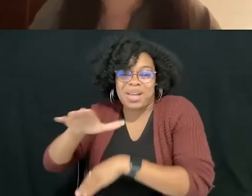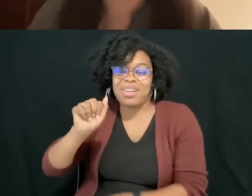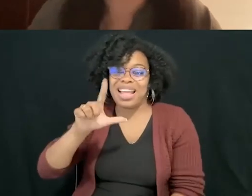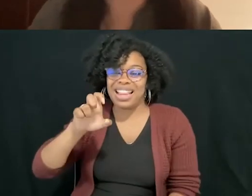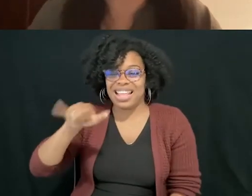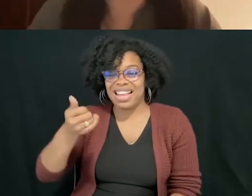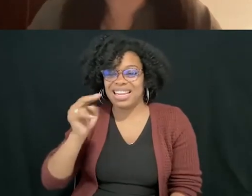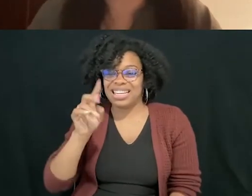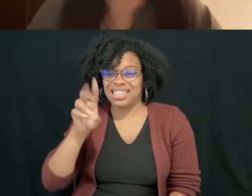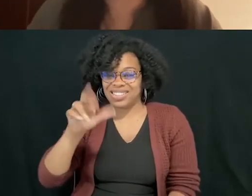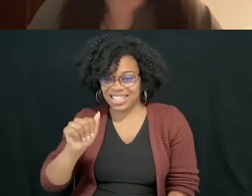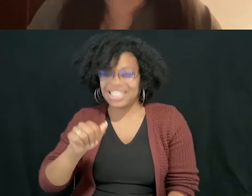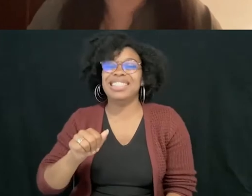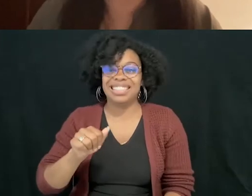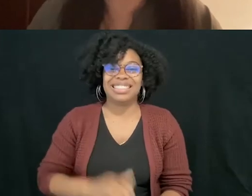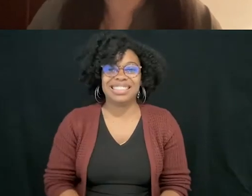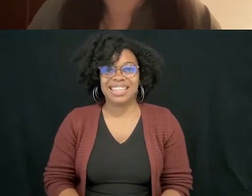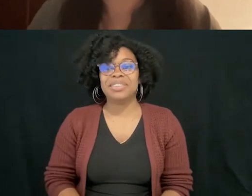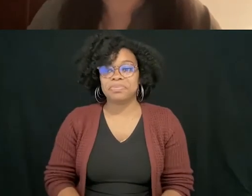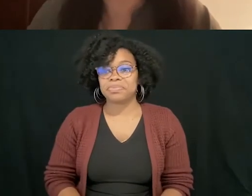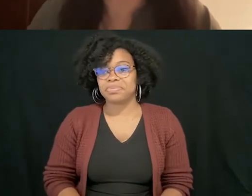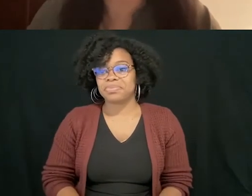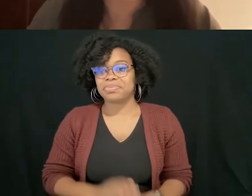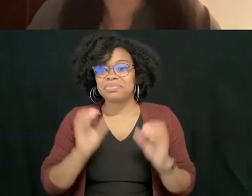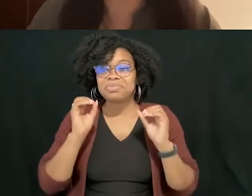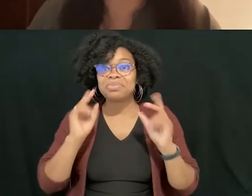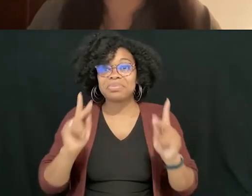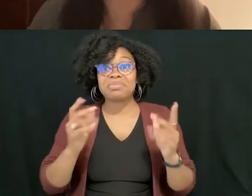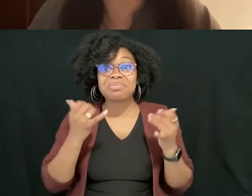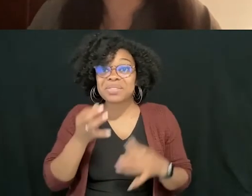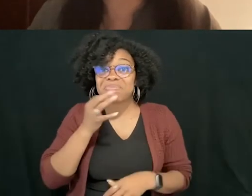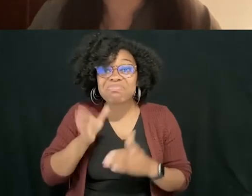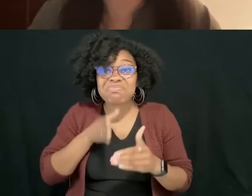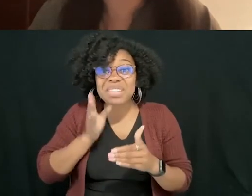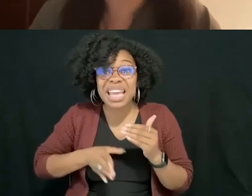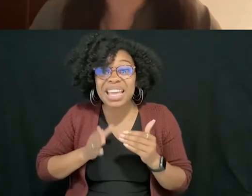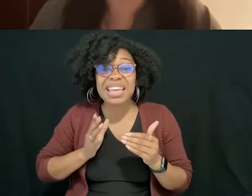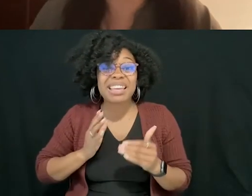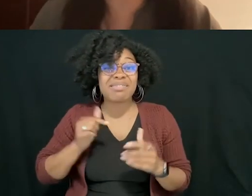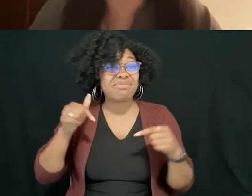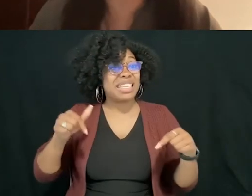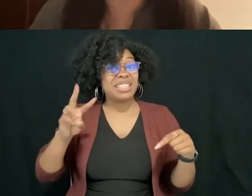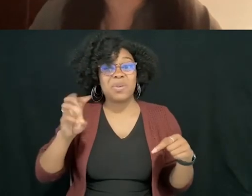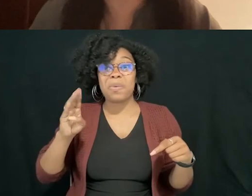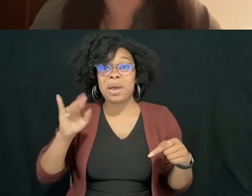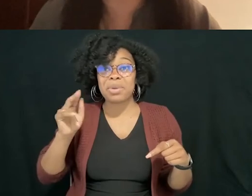Okay. Um, well, we're coming to the end of our, of this webinar. Thank you everybody for